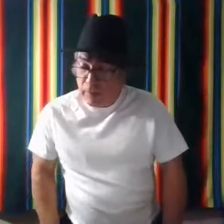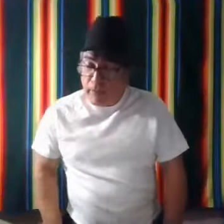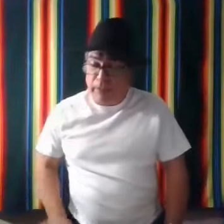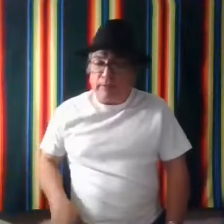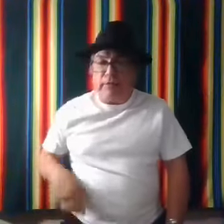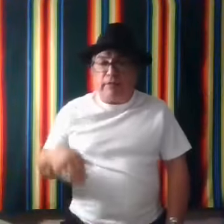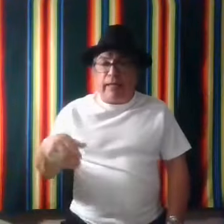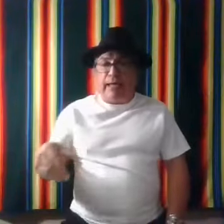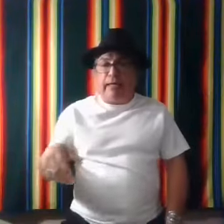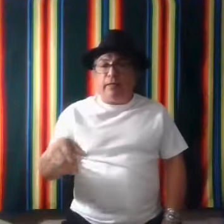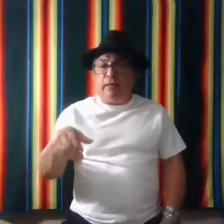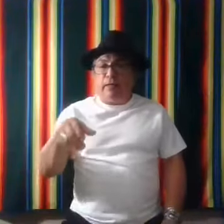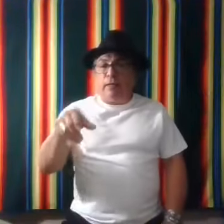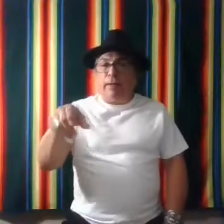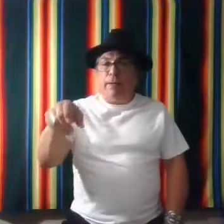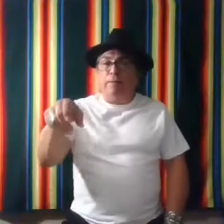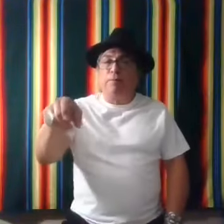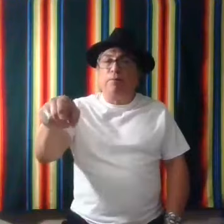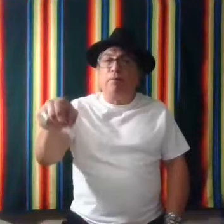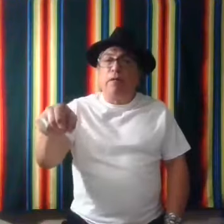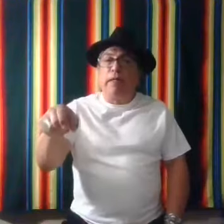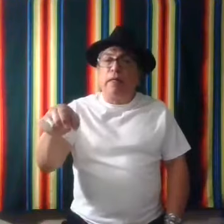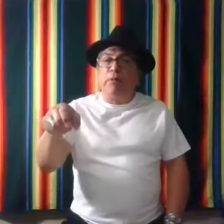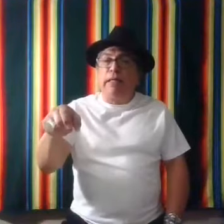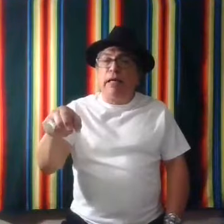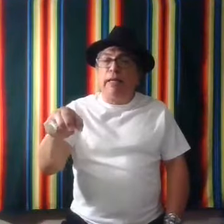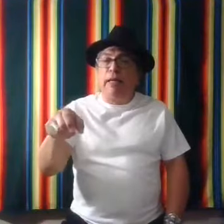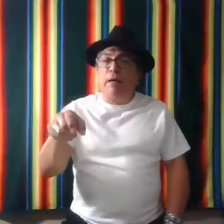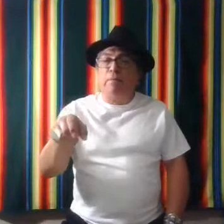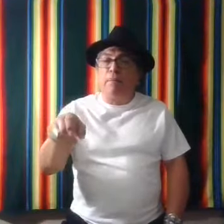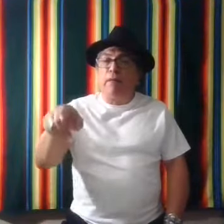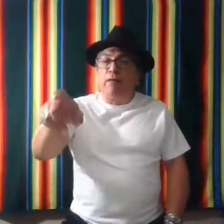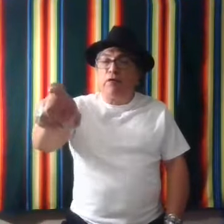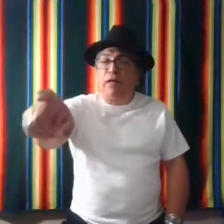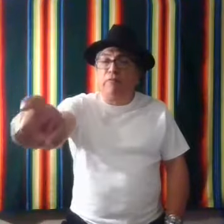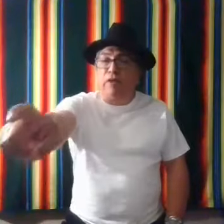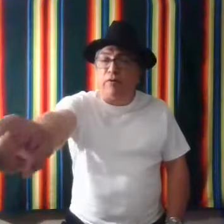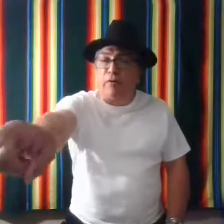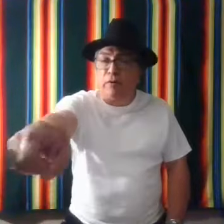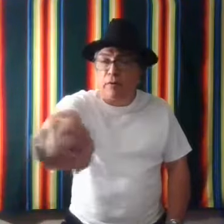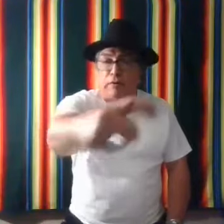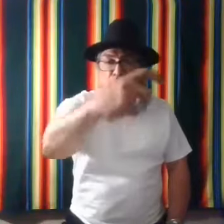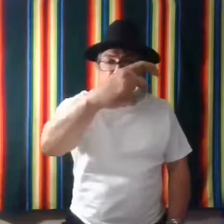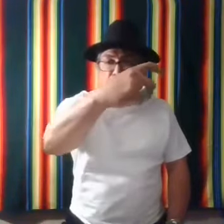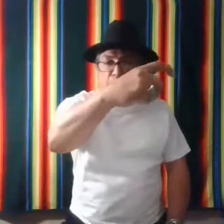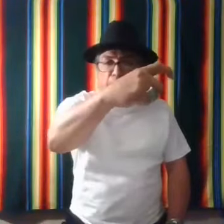And take it, um, can be like, um, use that finger like that